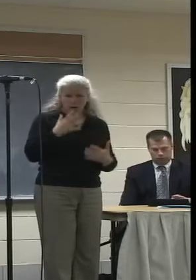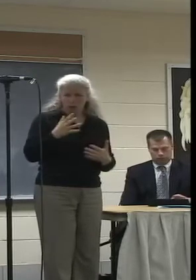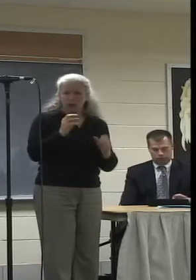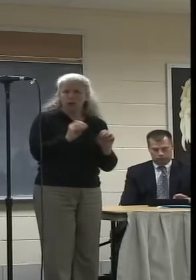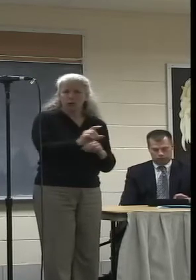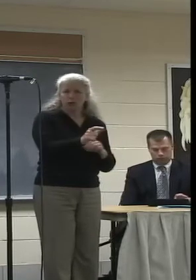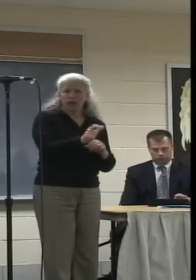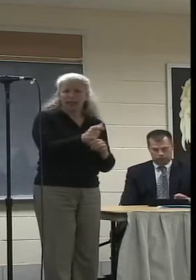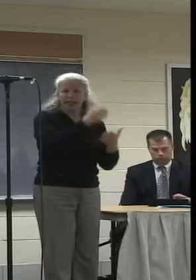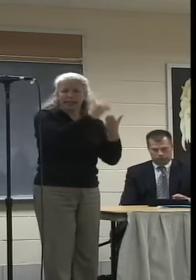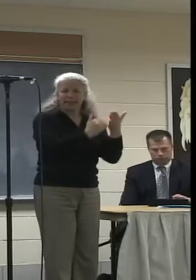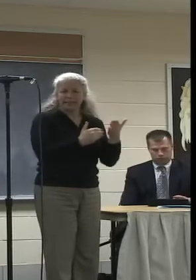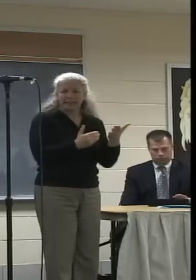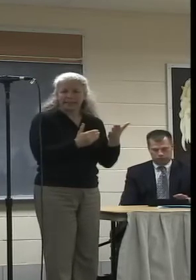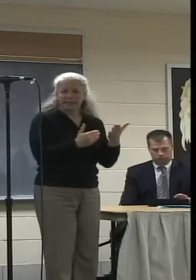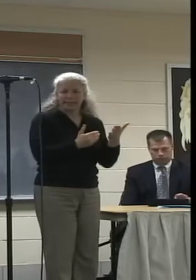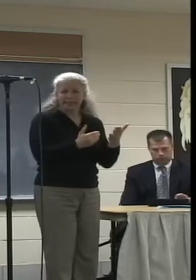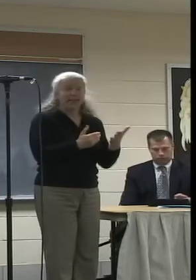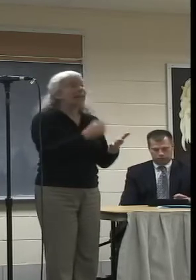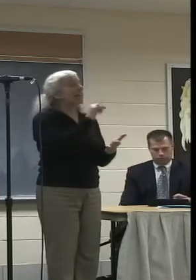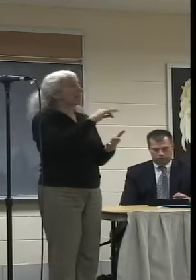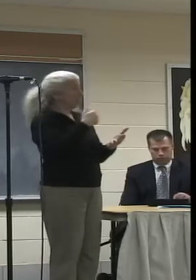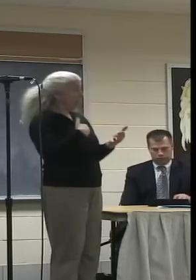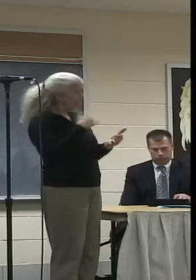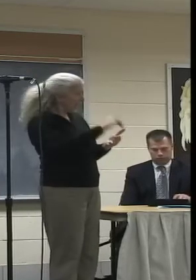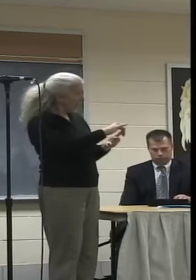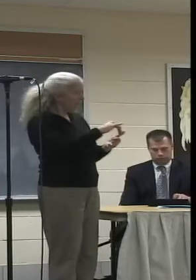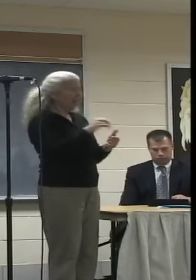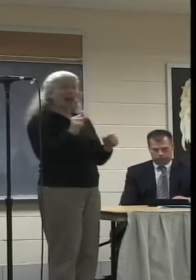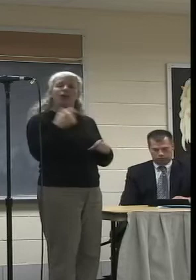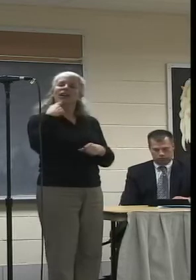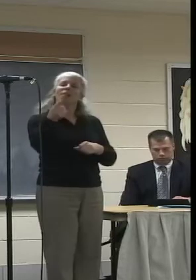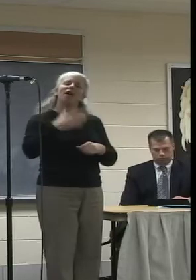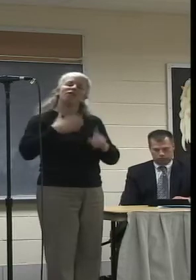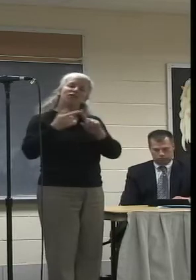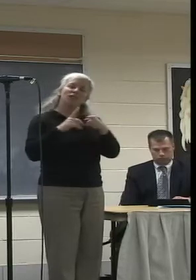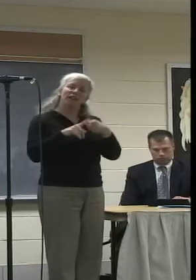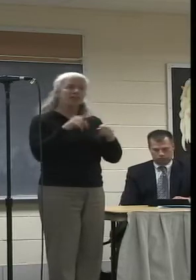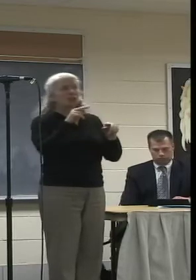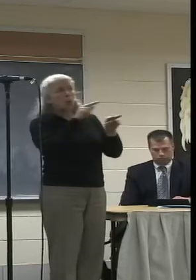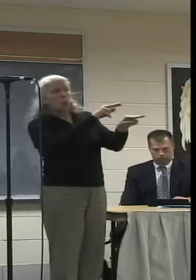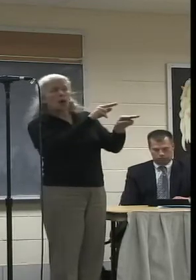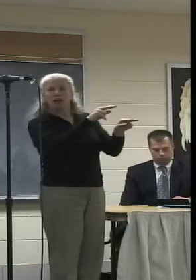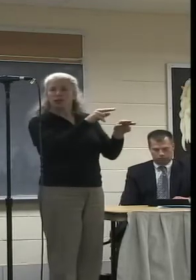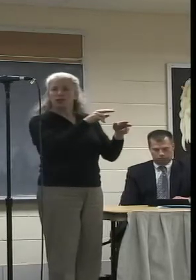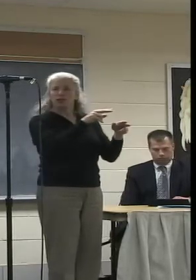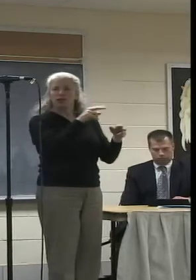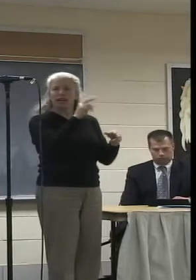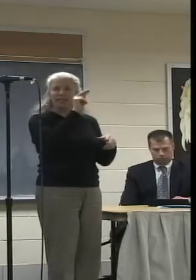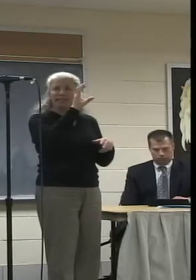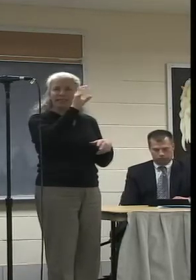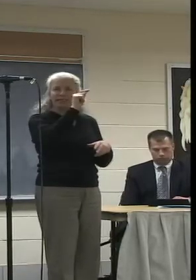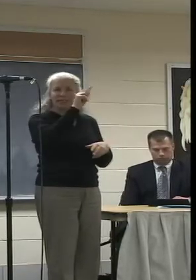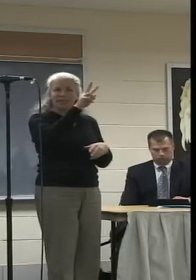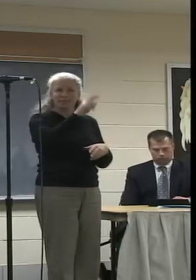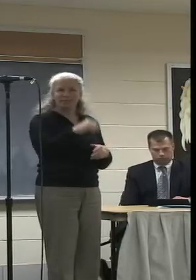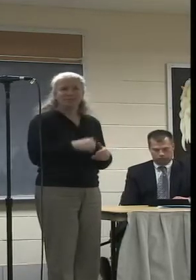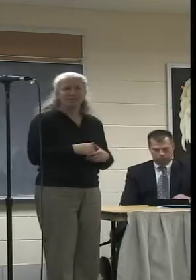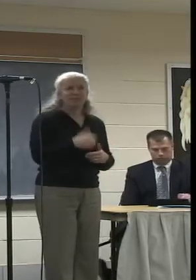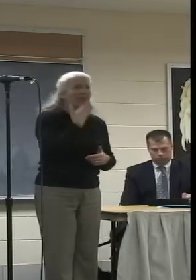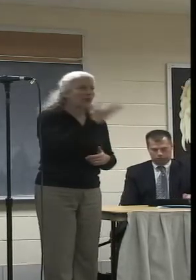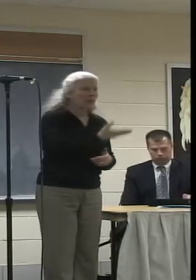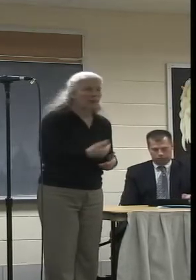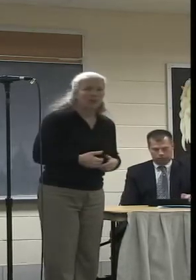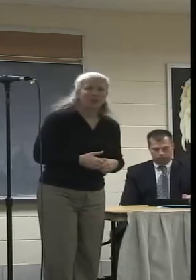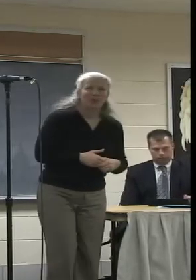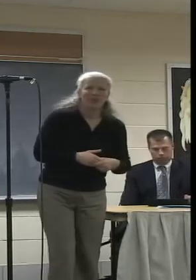channel listing. So if we got that, I could really refer all my friends over to NCTV and they can see my films. Thank you.